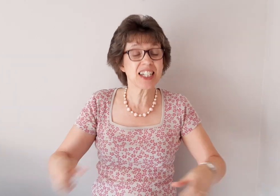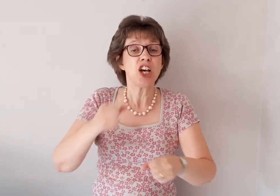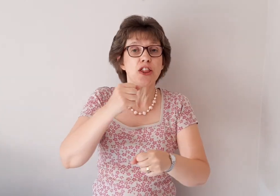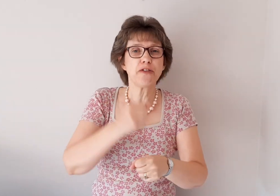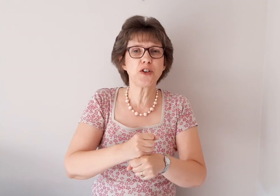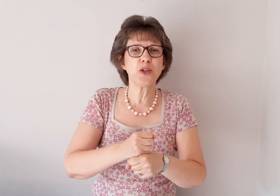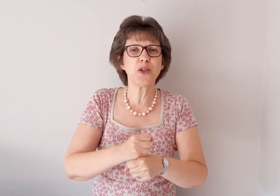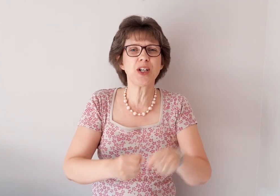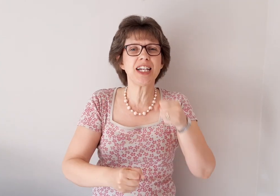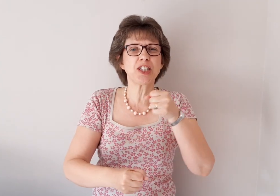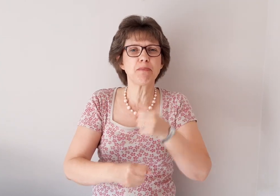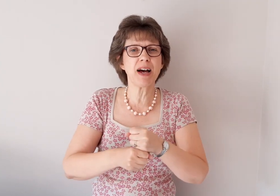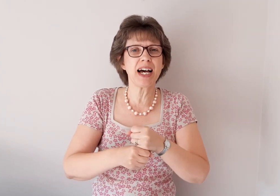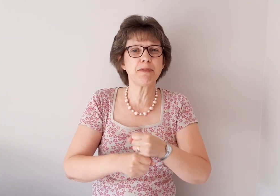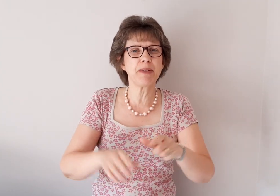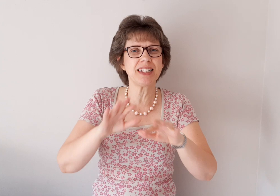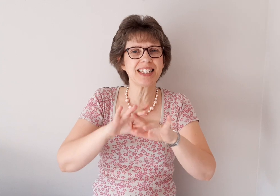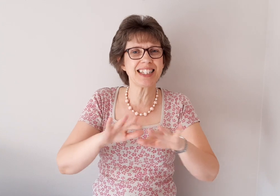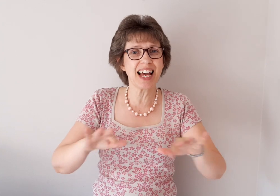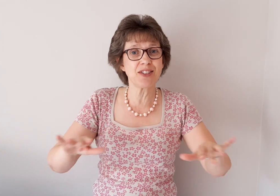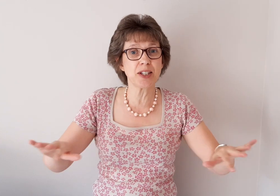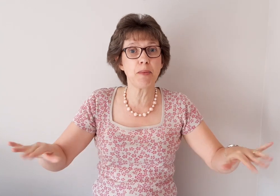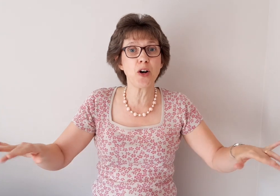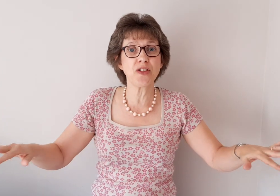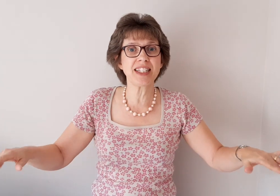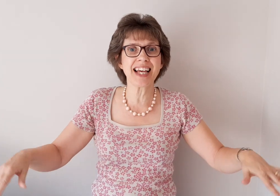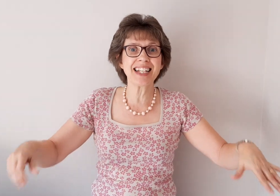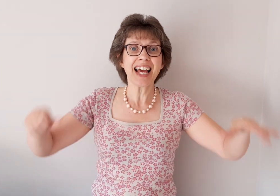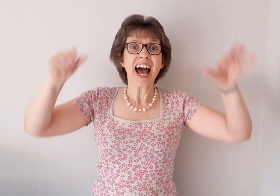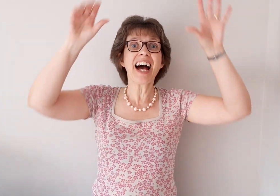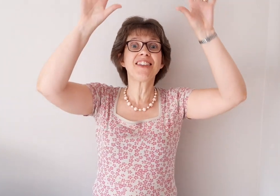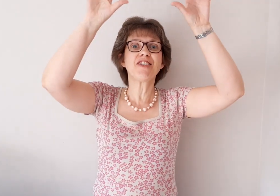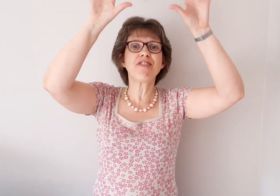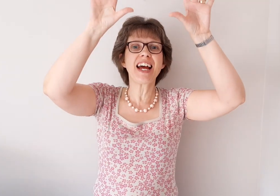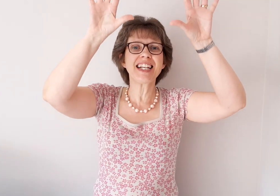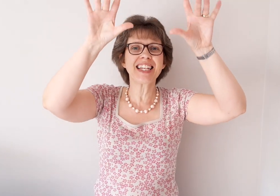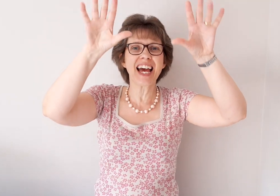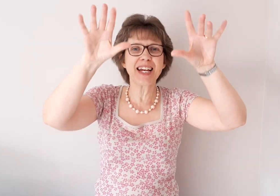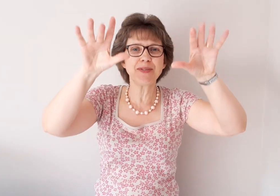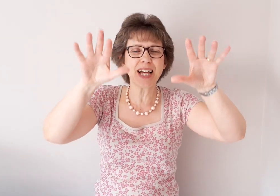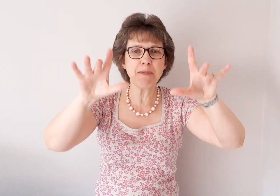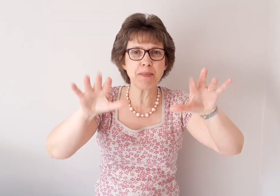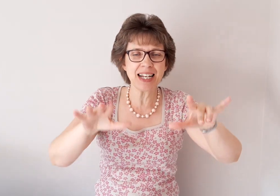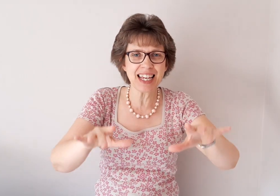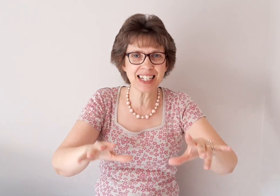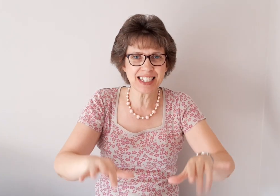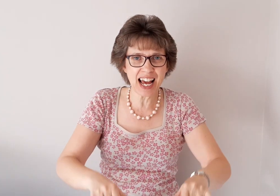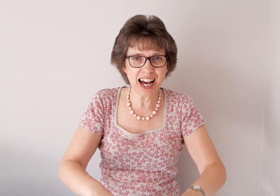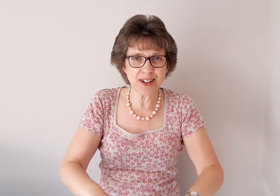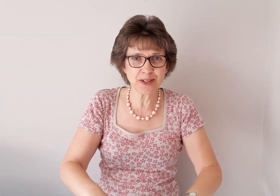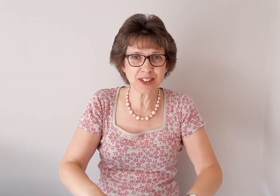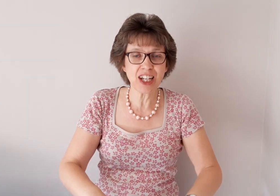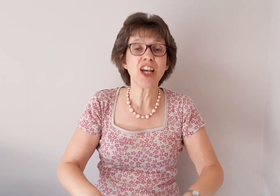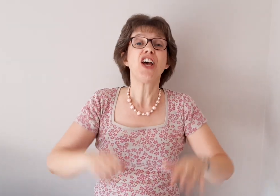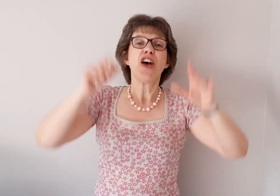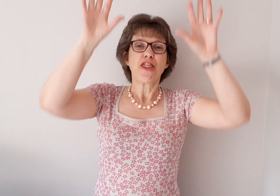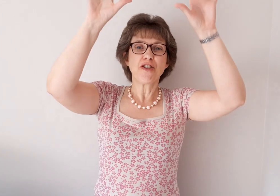The foolish man built his house upon the sand and the rain came tumbling down. The